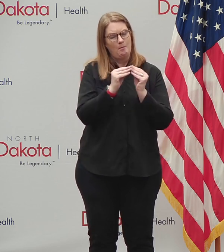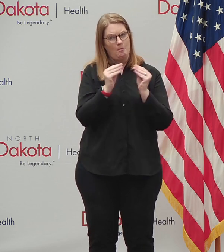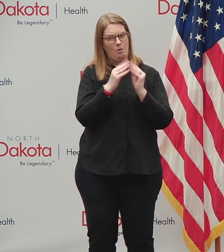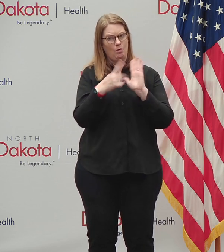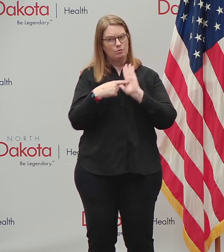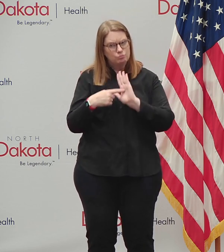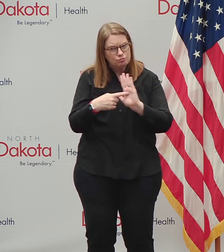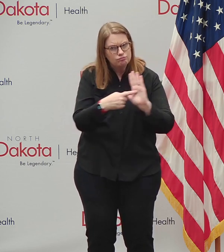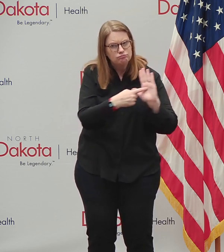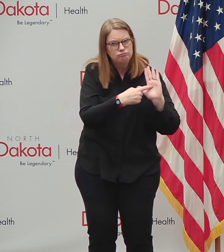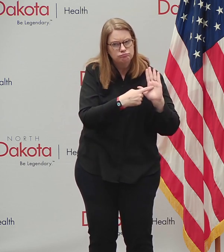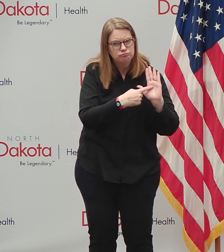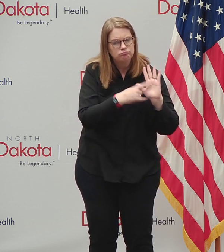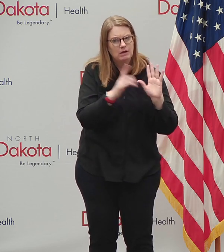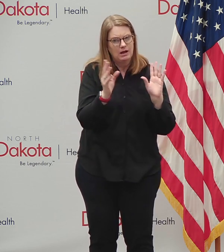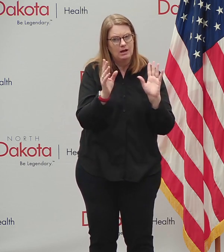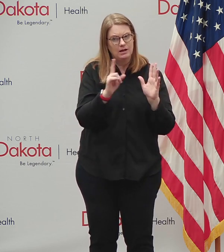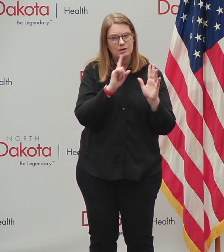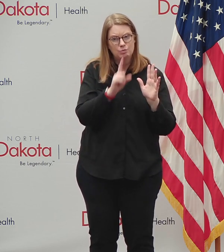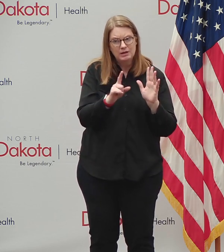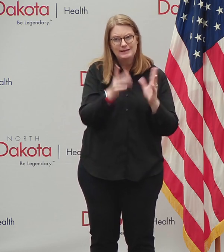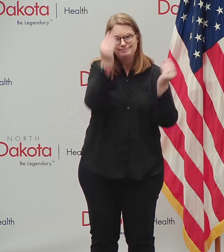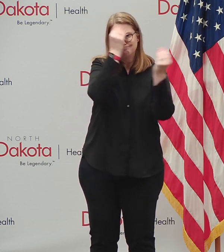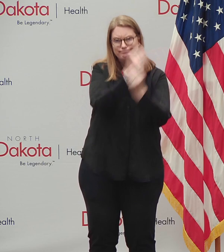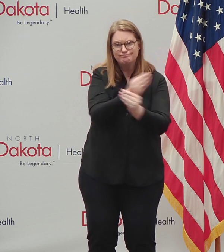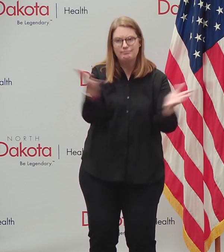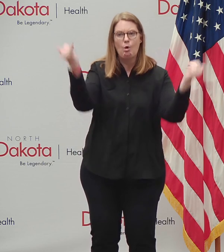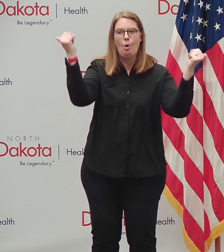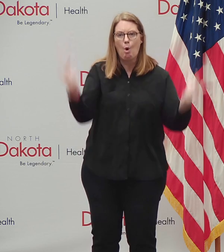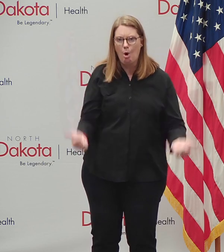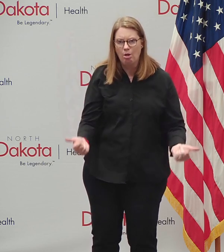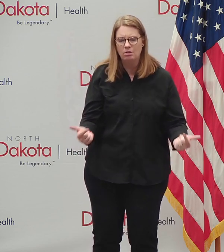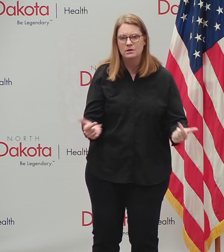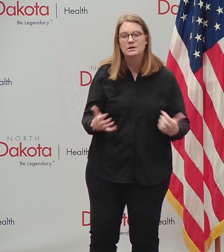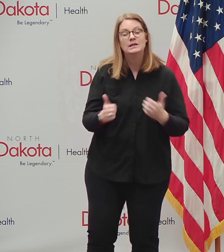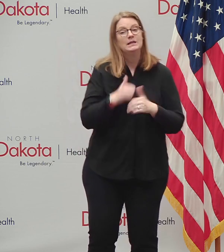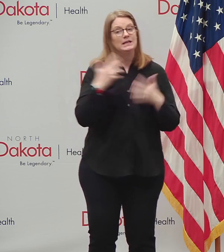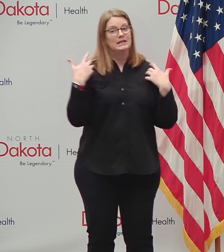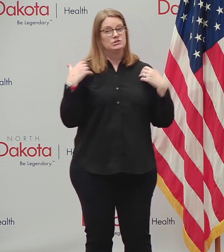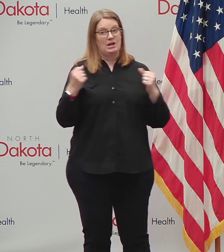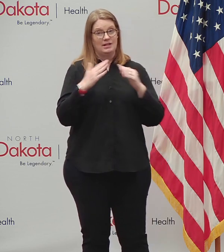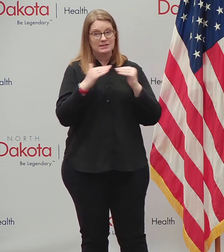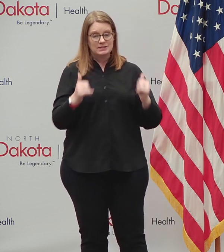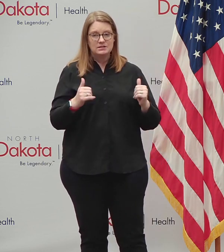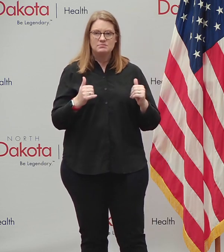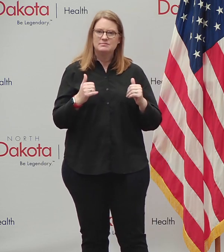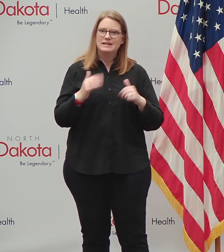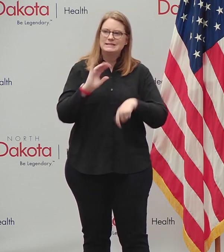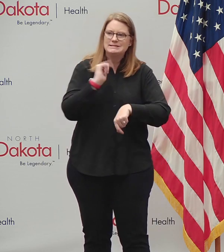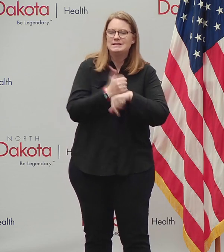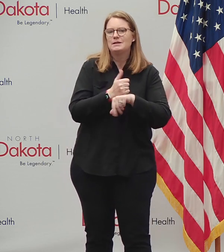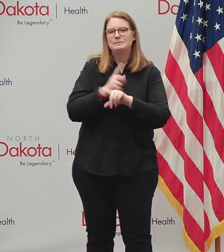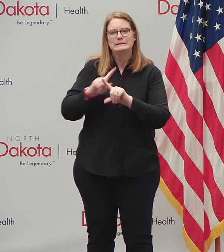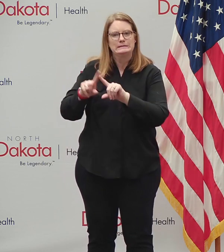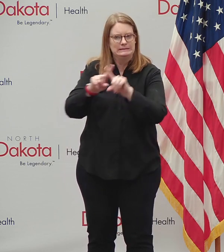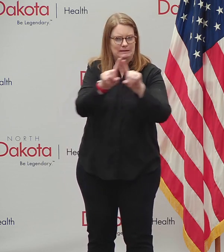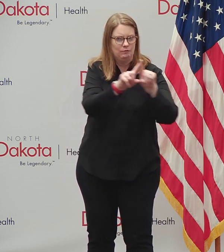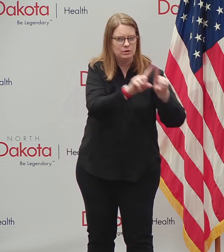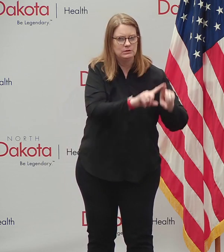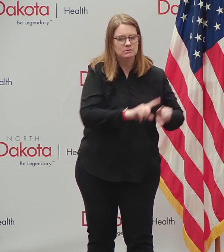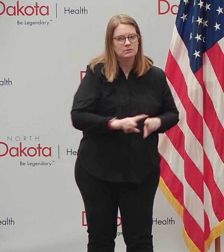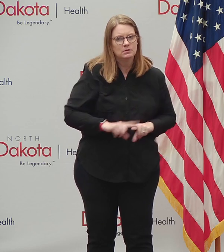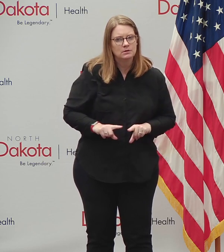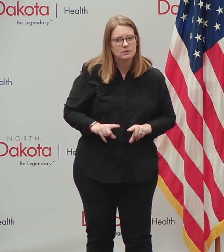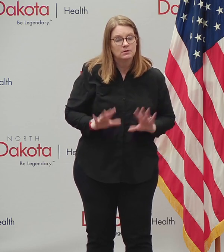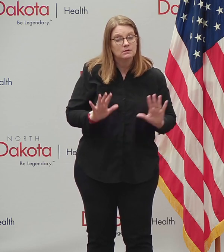in where they are and to keep everyone informed. Each health system is organized in different ways, which means